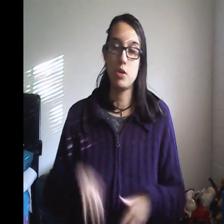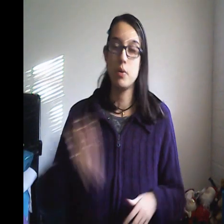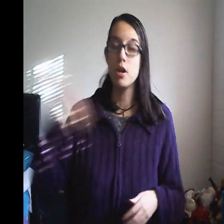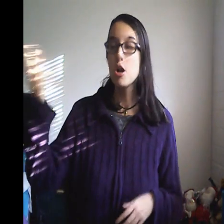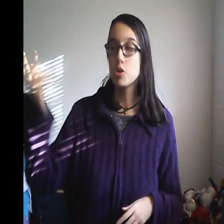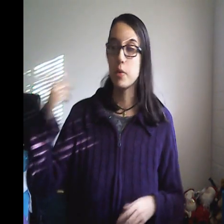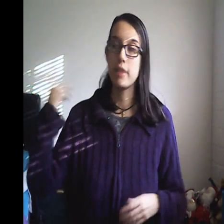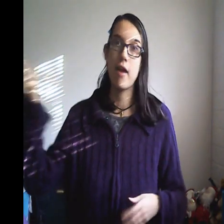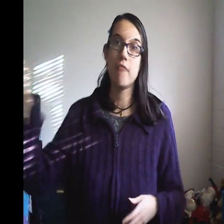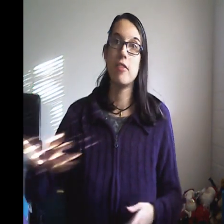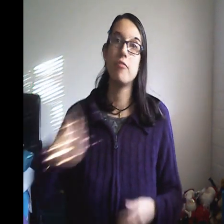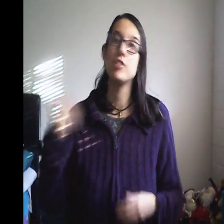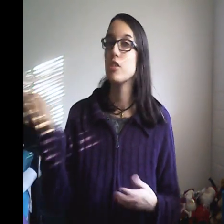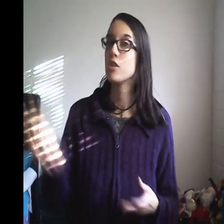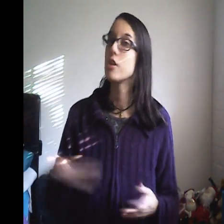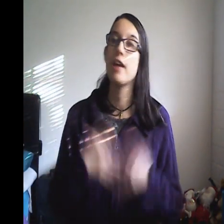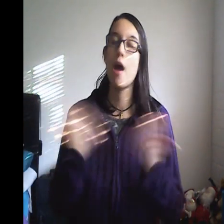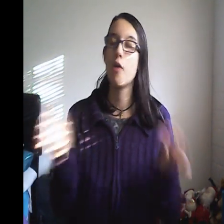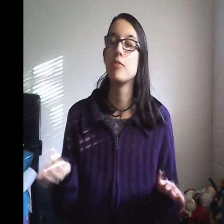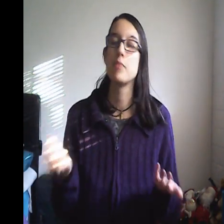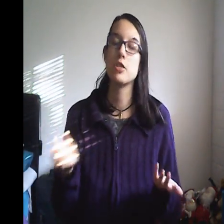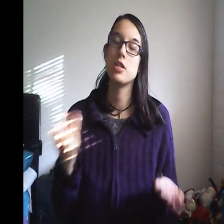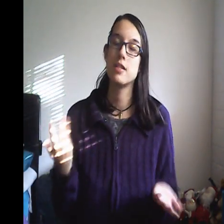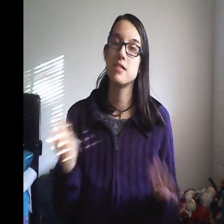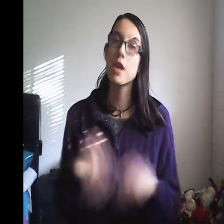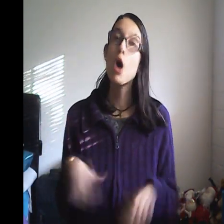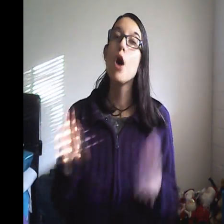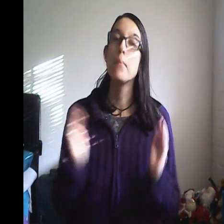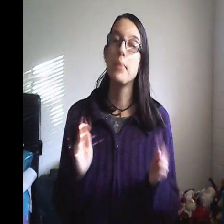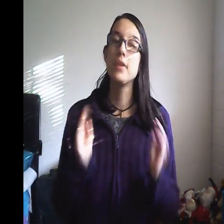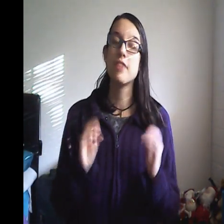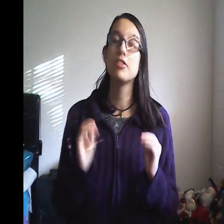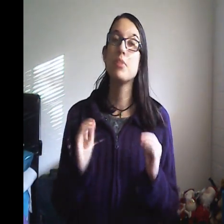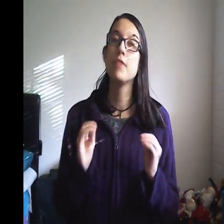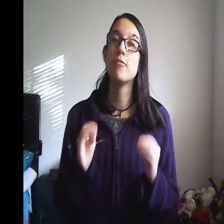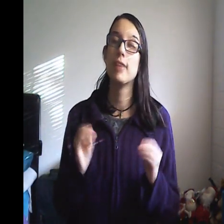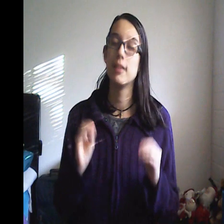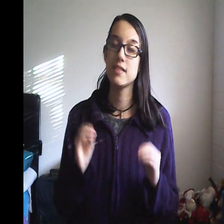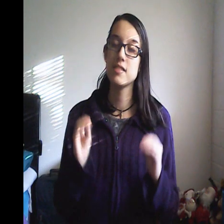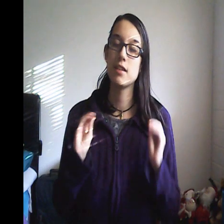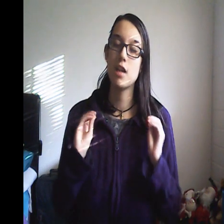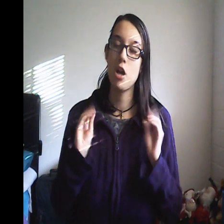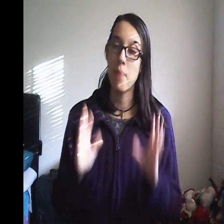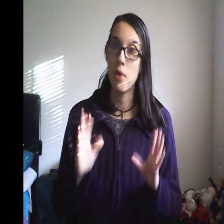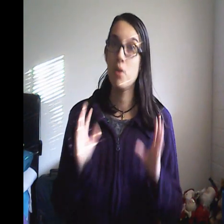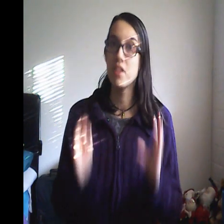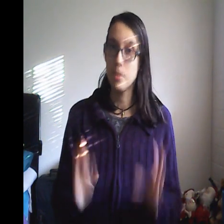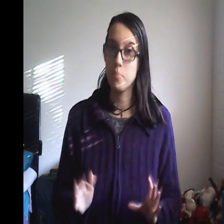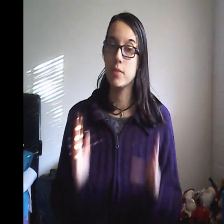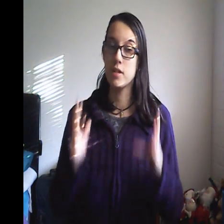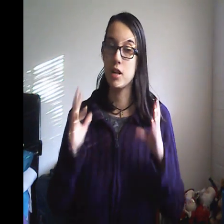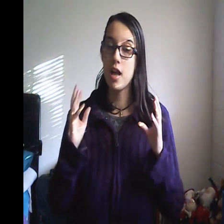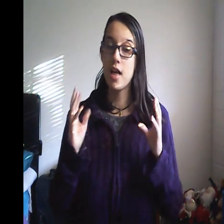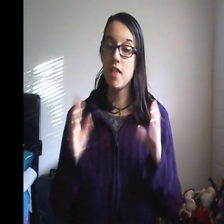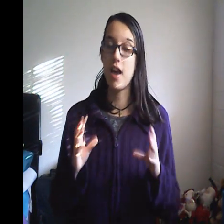$25, $50, $30, however much it is? Definitely be realistic about the number that you